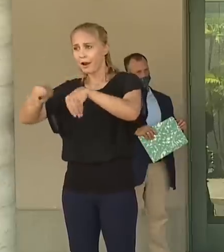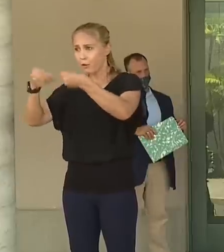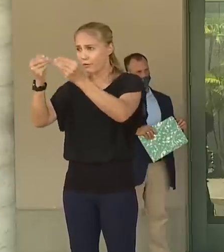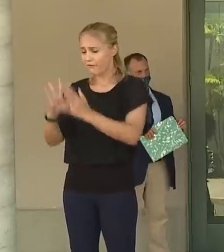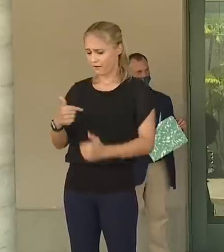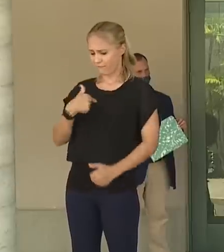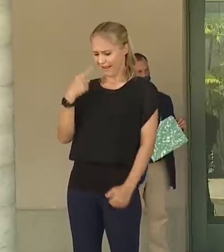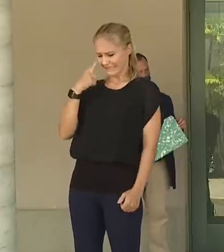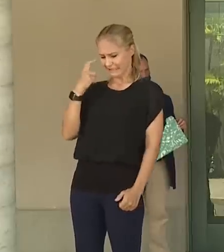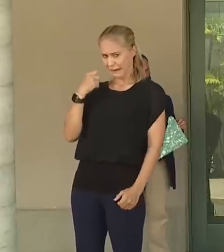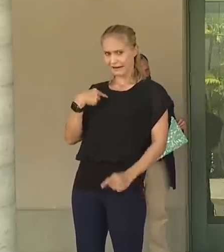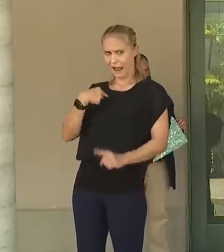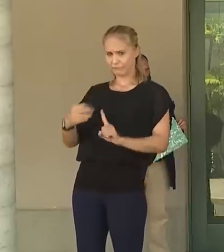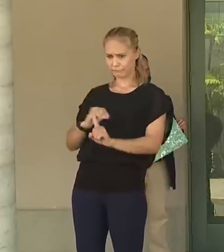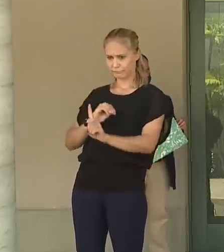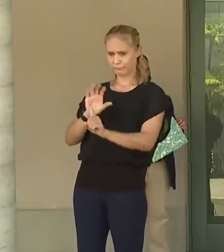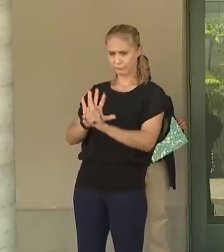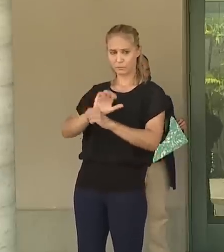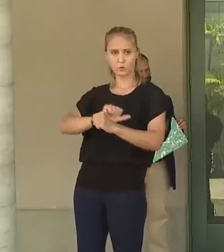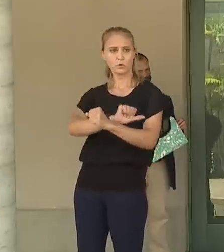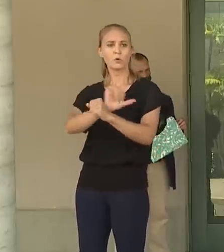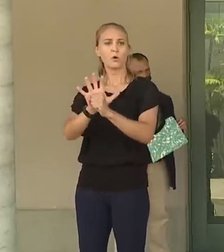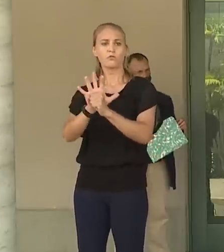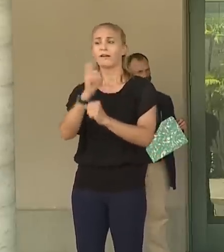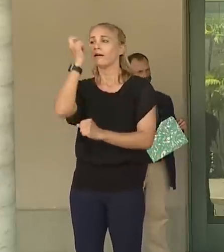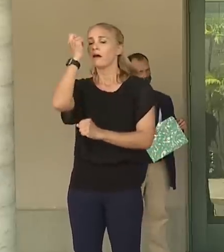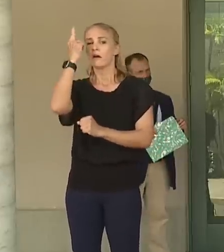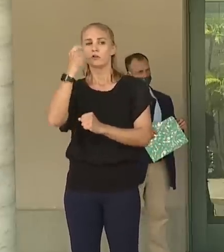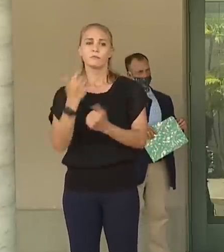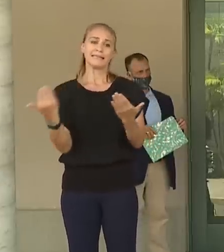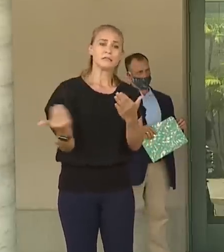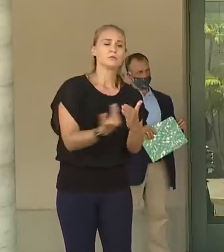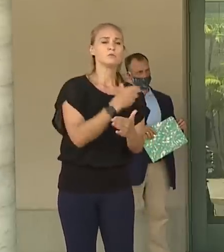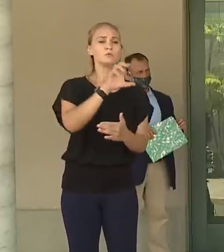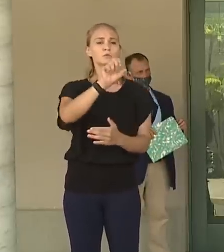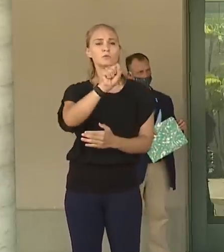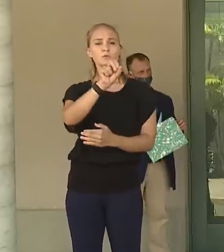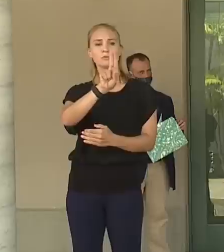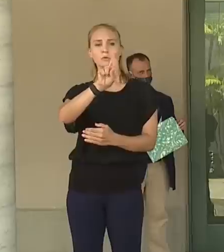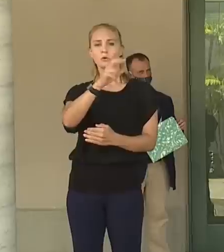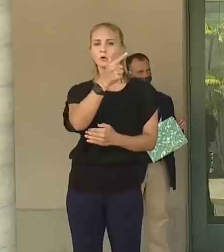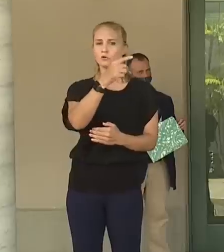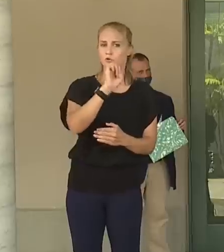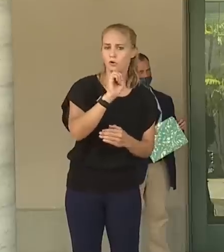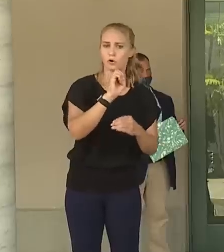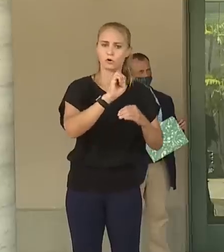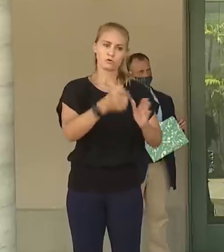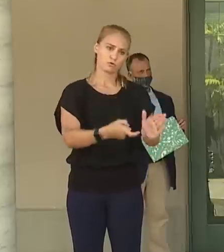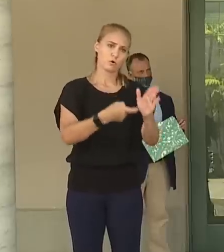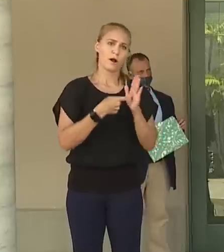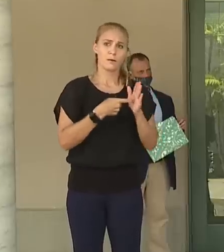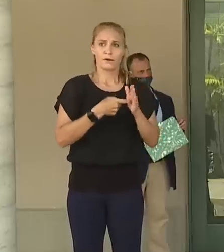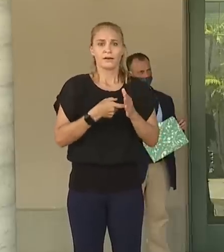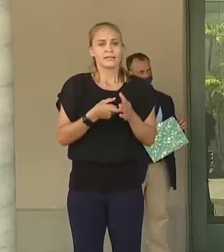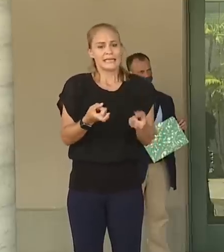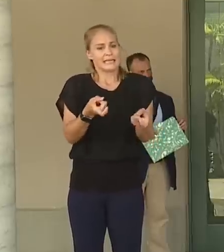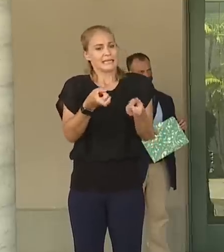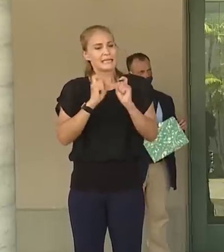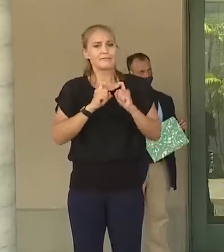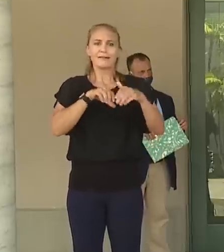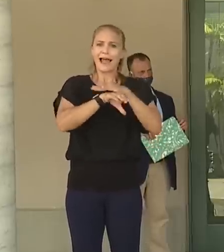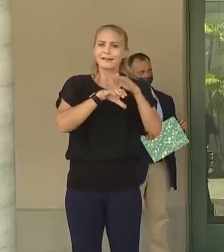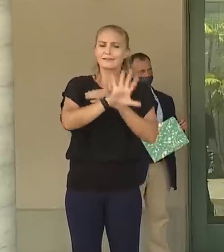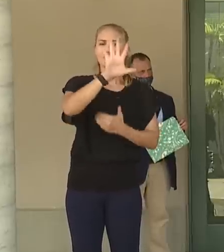believe that you're exposed. But this new surge requirement will give us access to 5,000 tests per day,